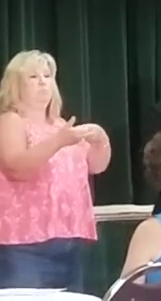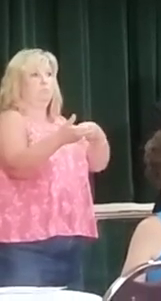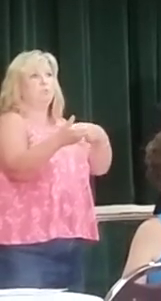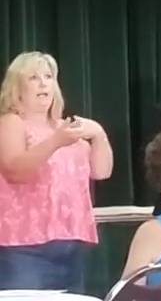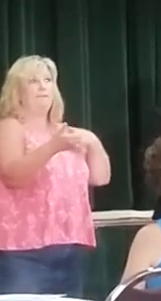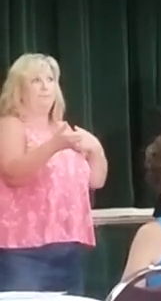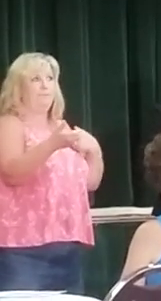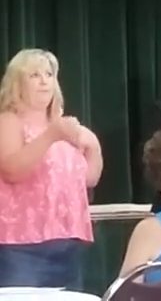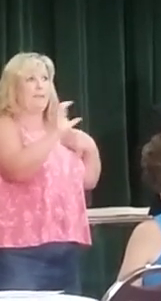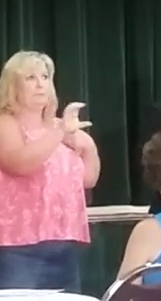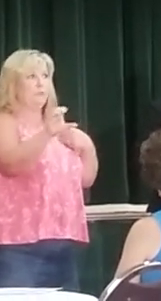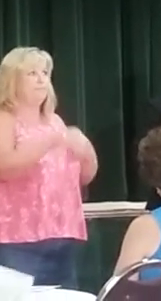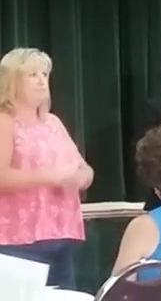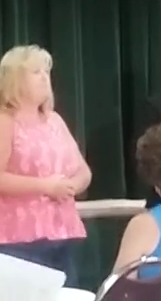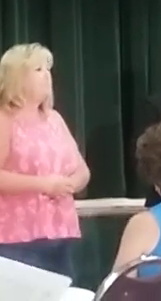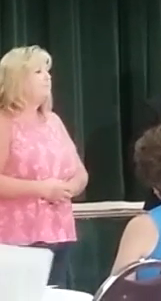right now.